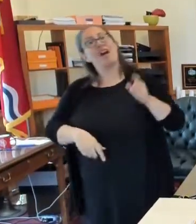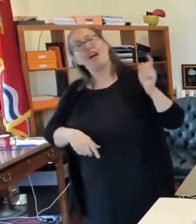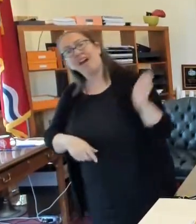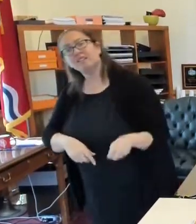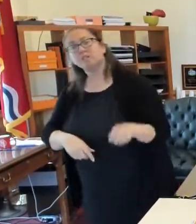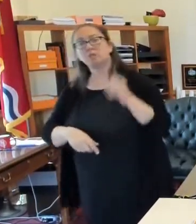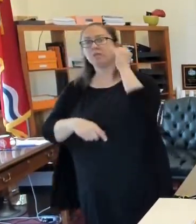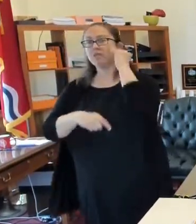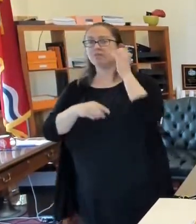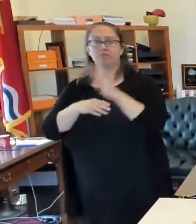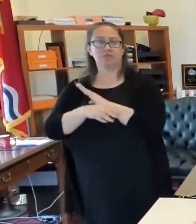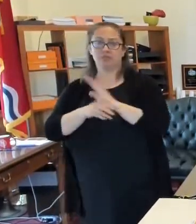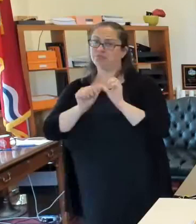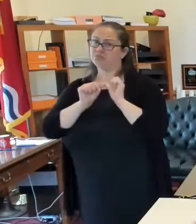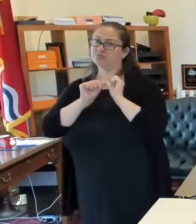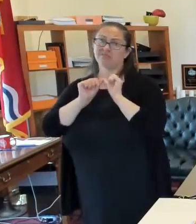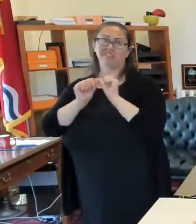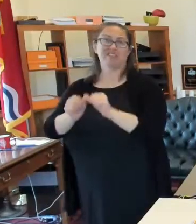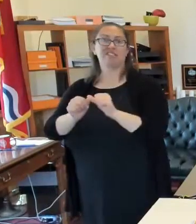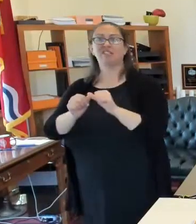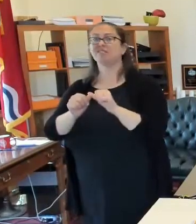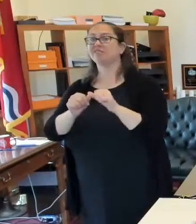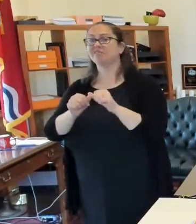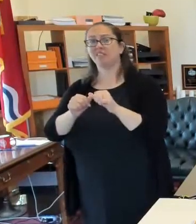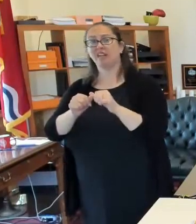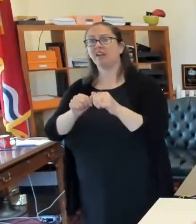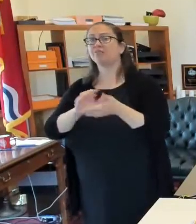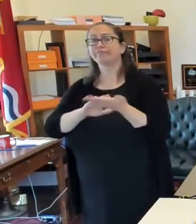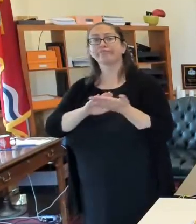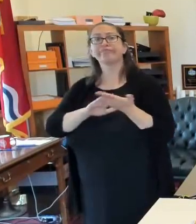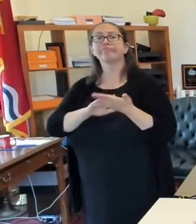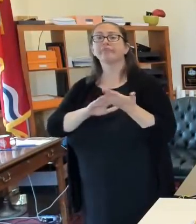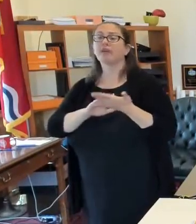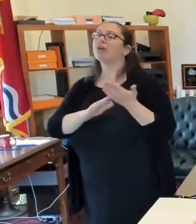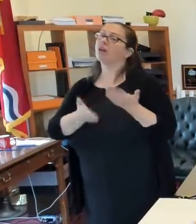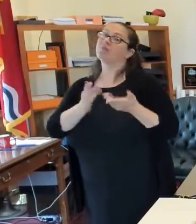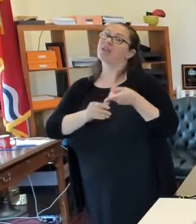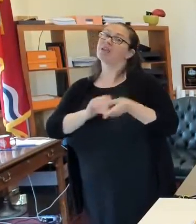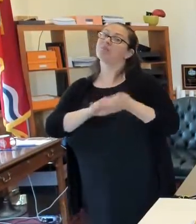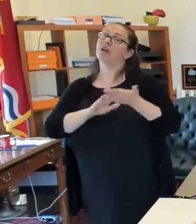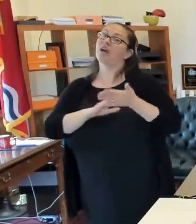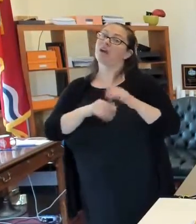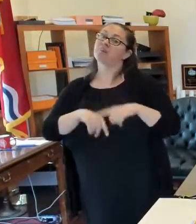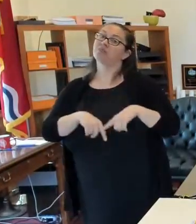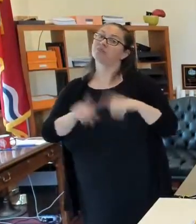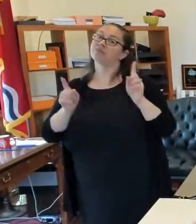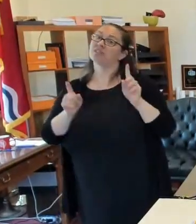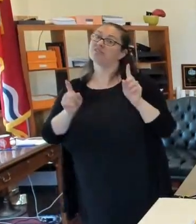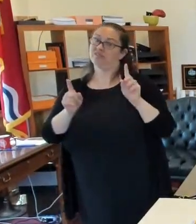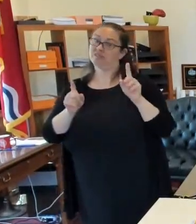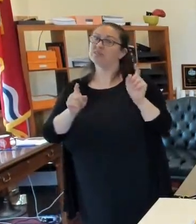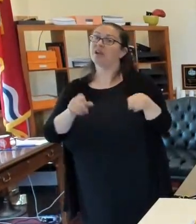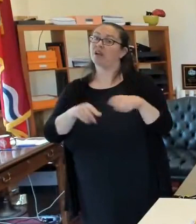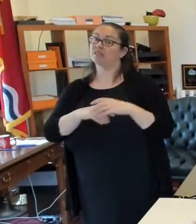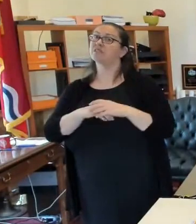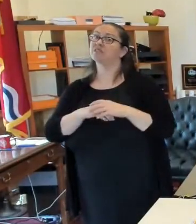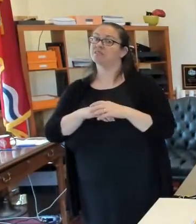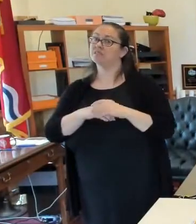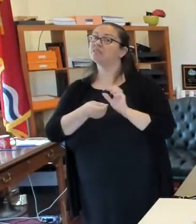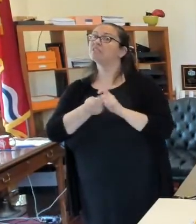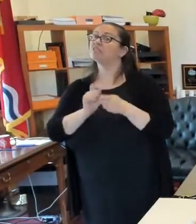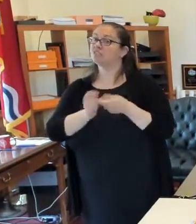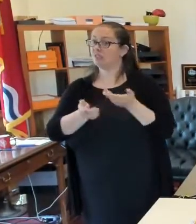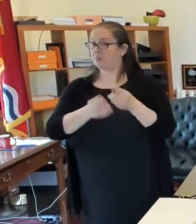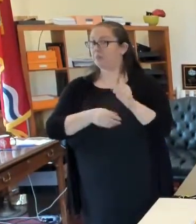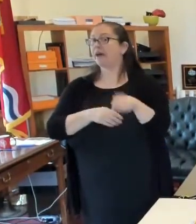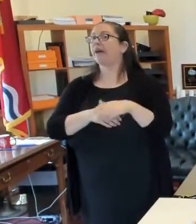business is going to be able to continue to operate and they need to probably make some operational changes as well. So yes, we are hoping